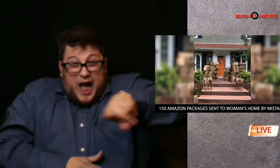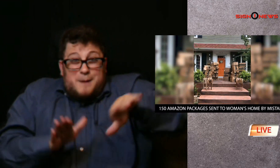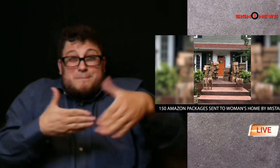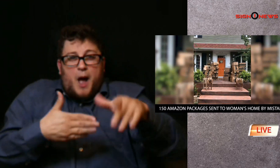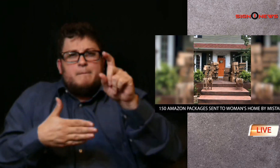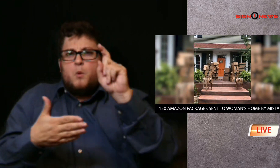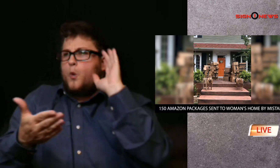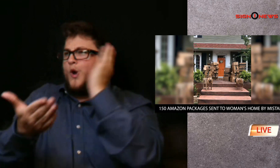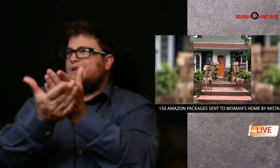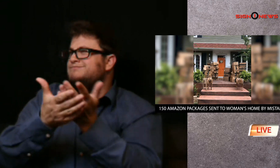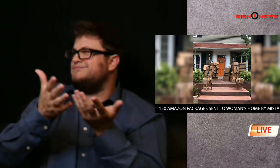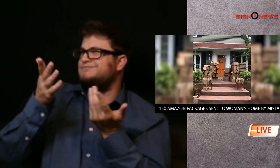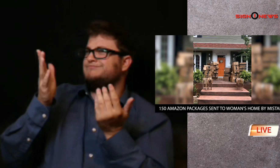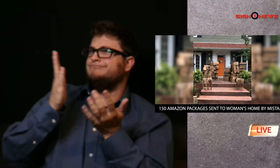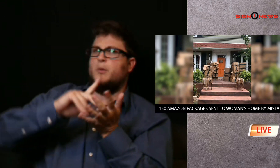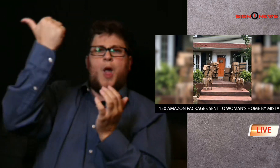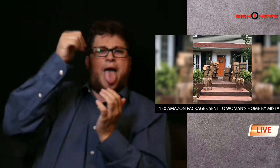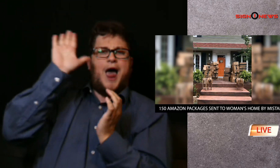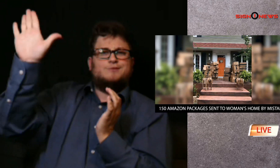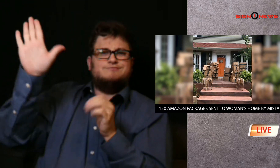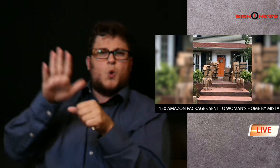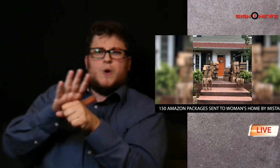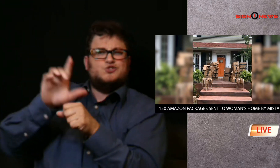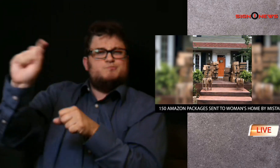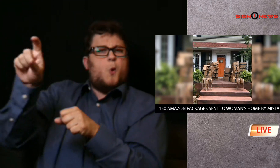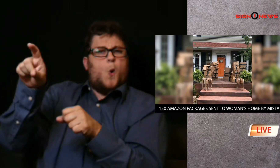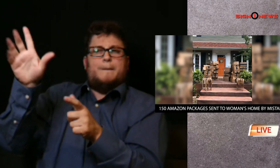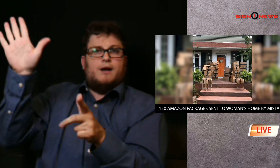delivered somewhere else showed up at her doorstep